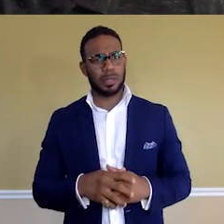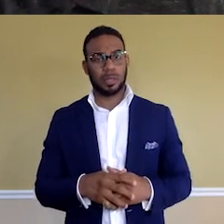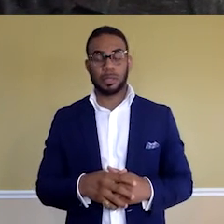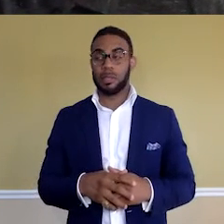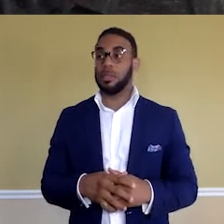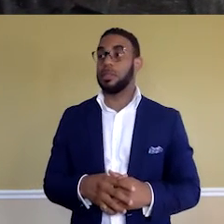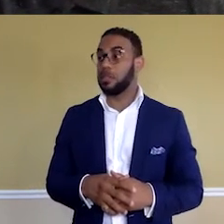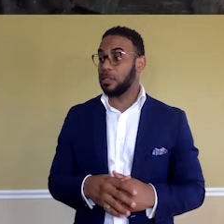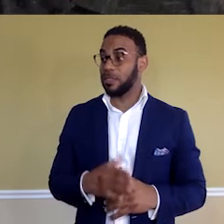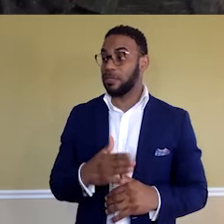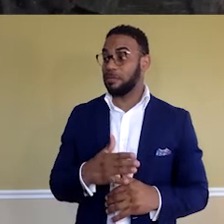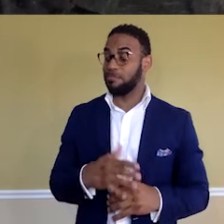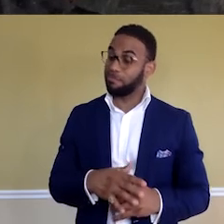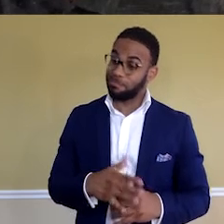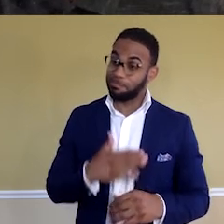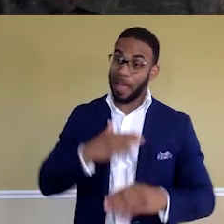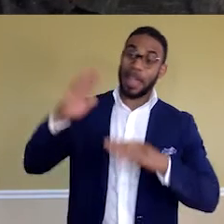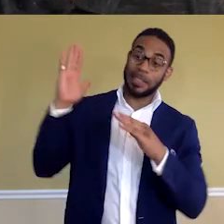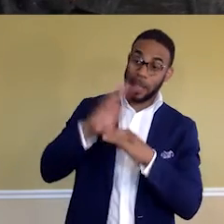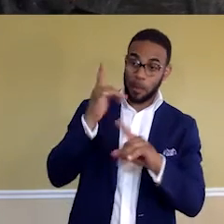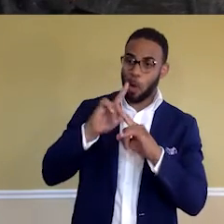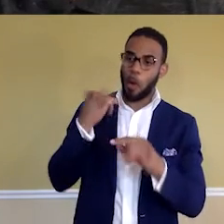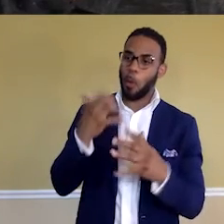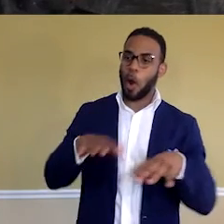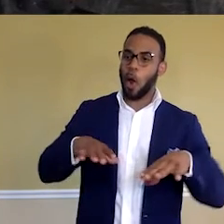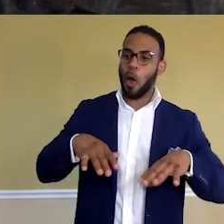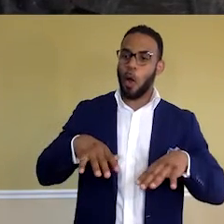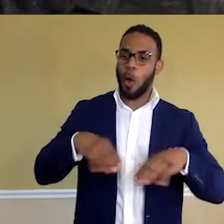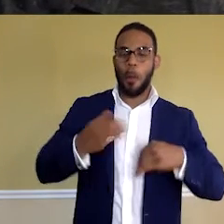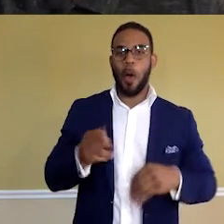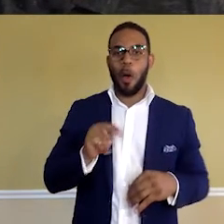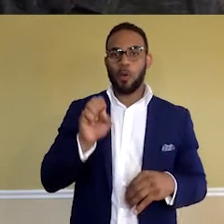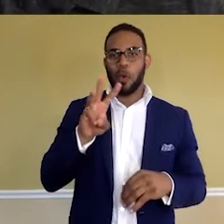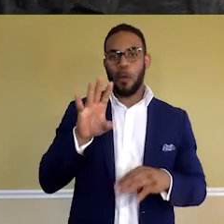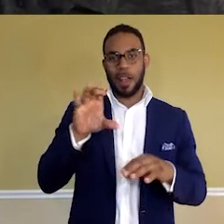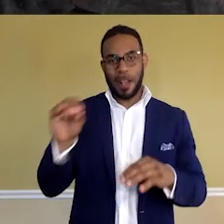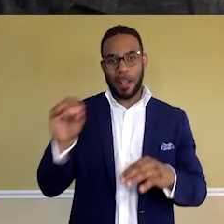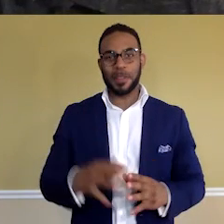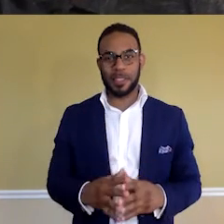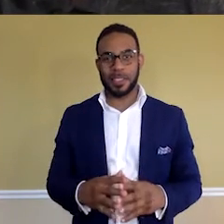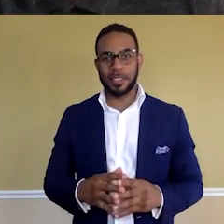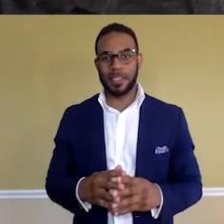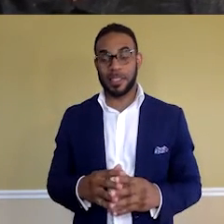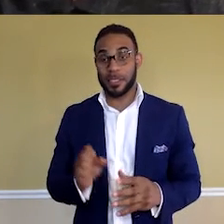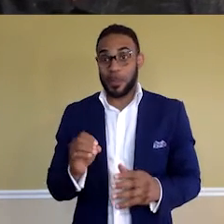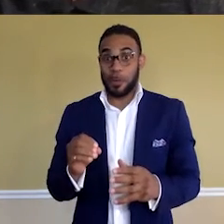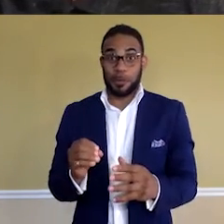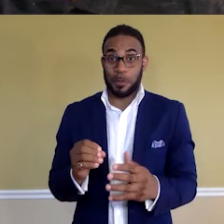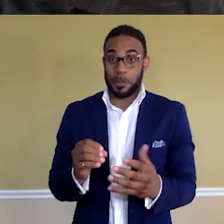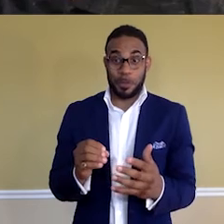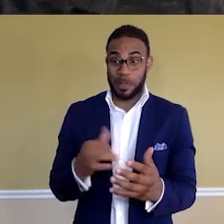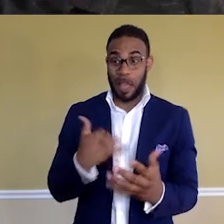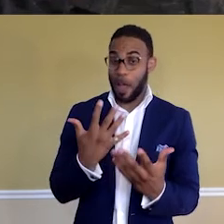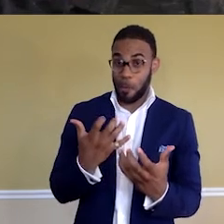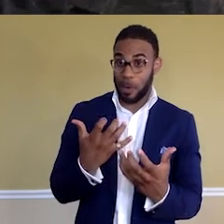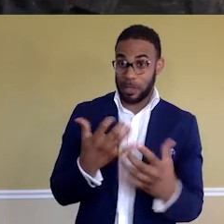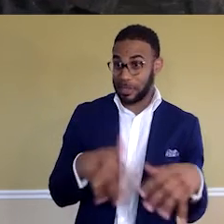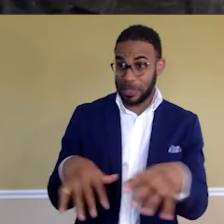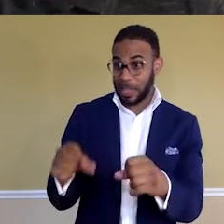So my top goal, I always want to own my own software company. So, because I want to tackle a lot of social